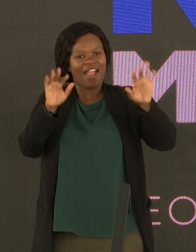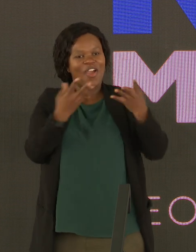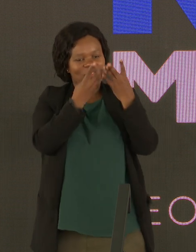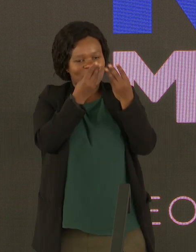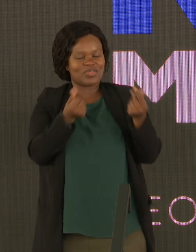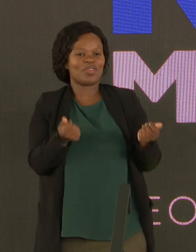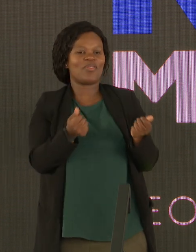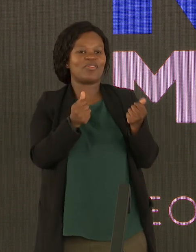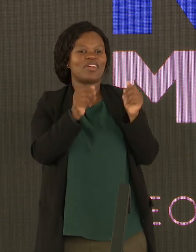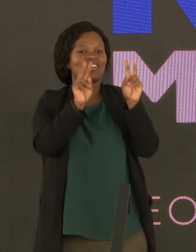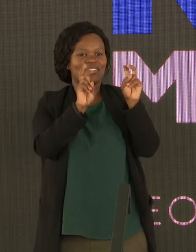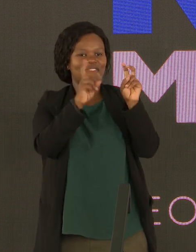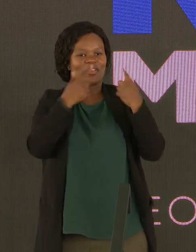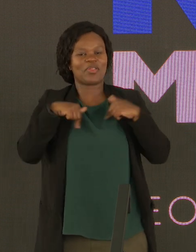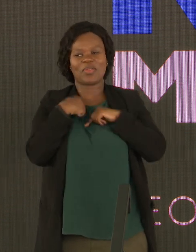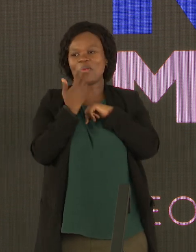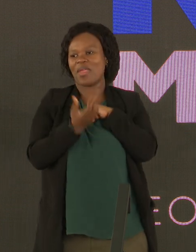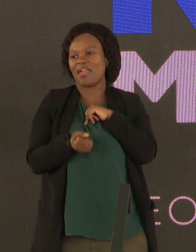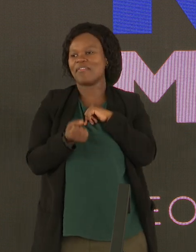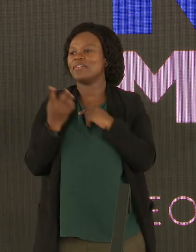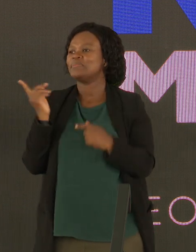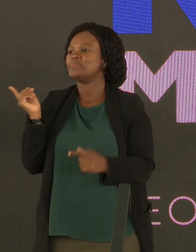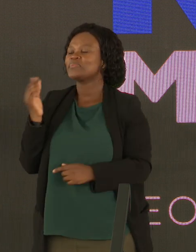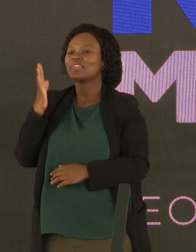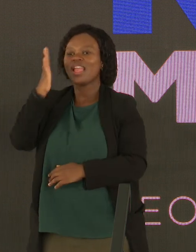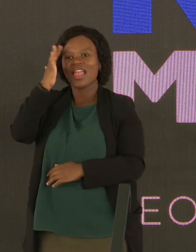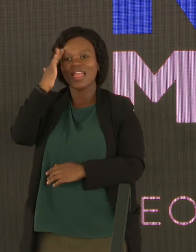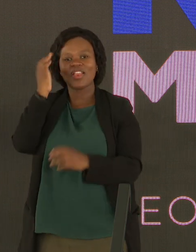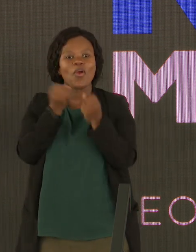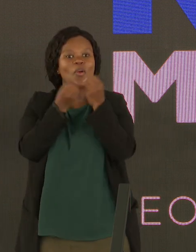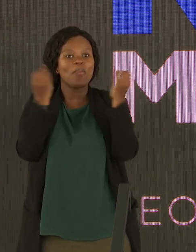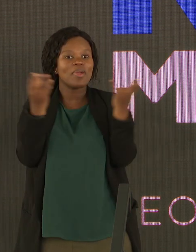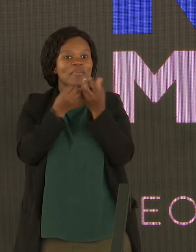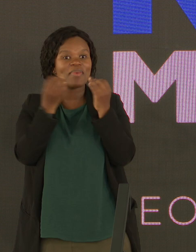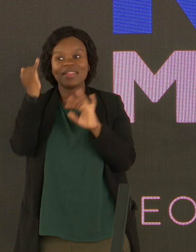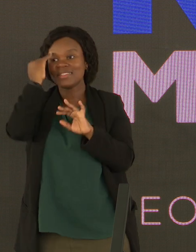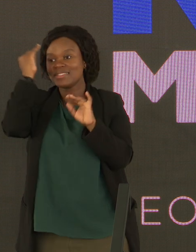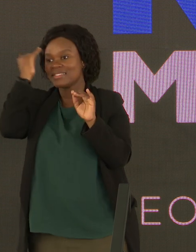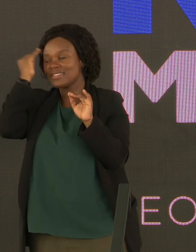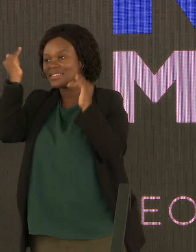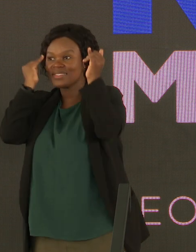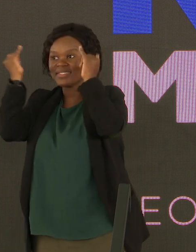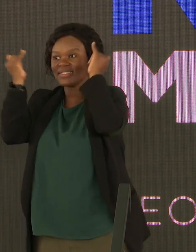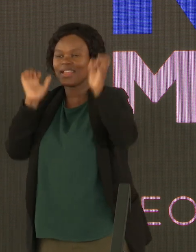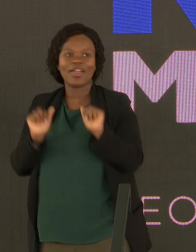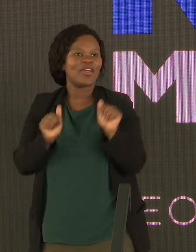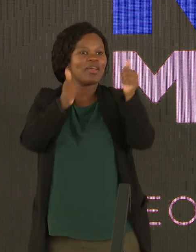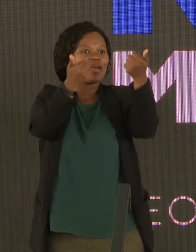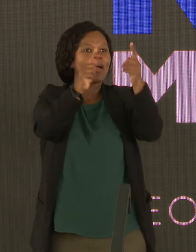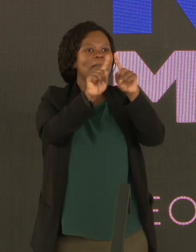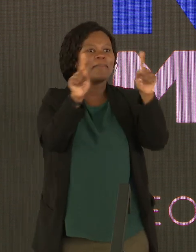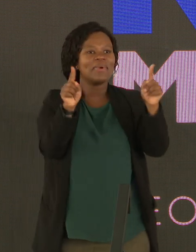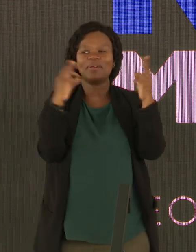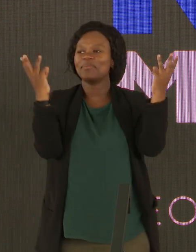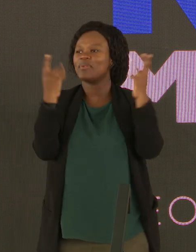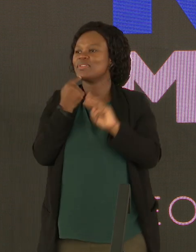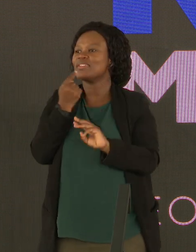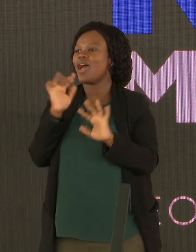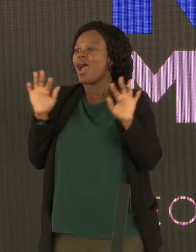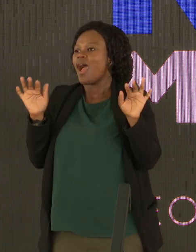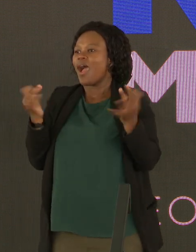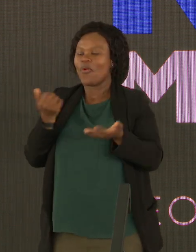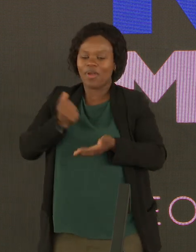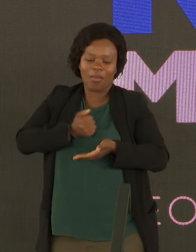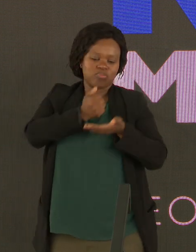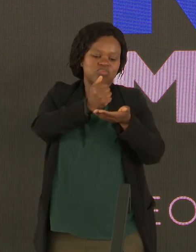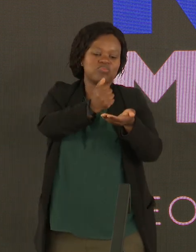that we have. And I know all of these ideas are great and people are going to ask, but how do we finance this? Because, as